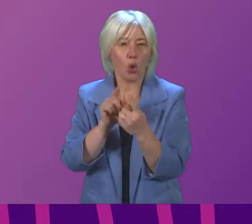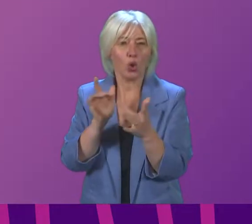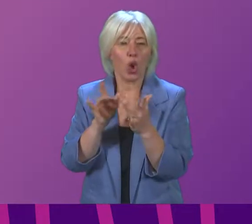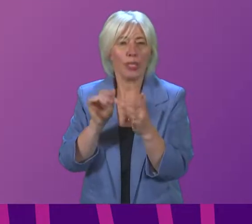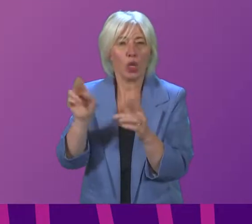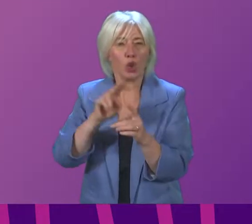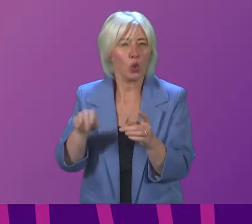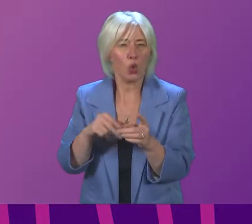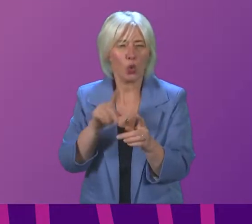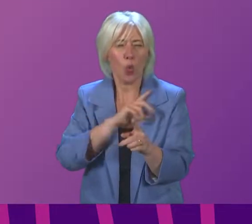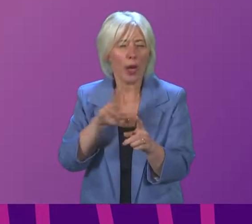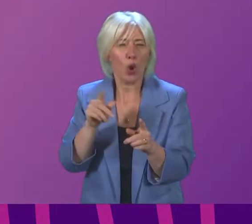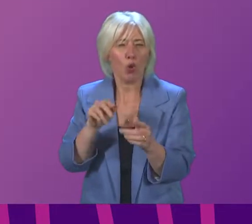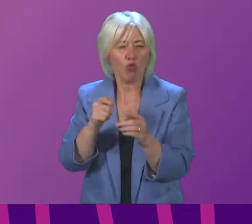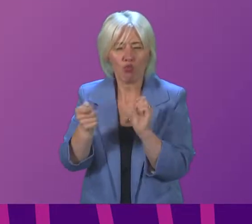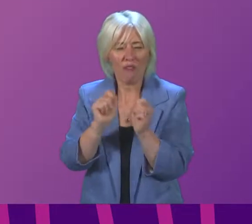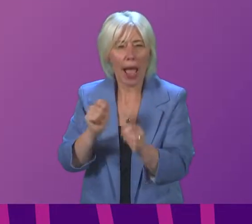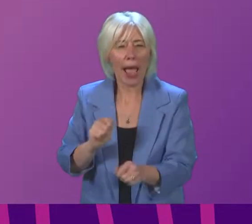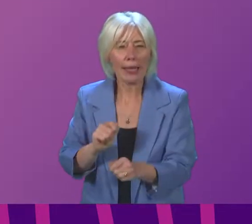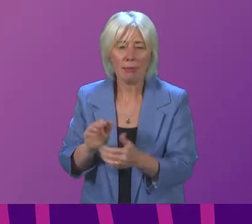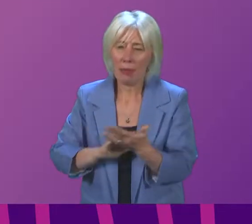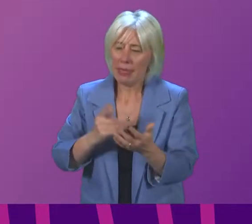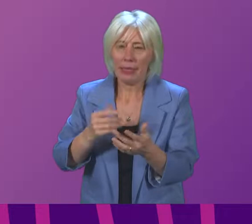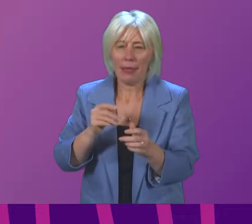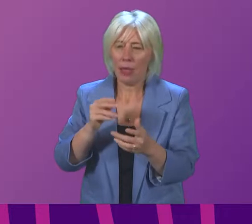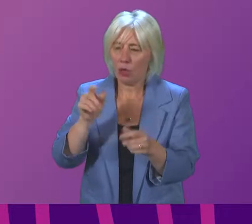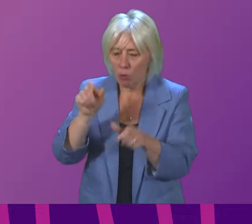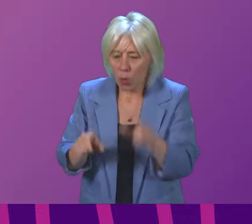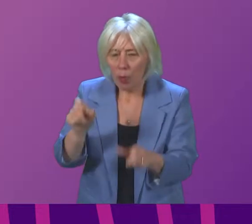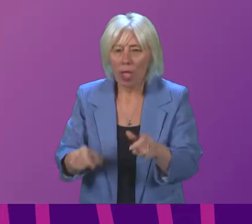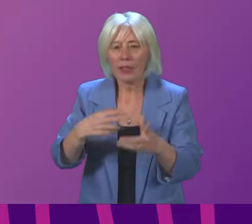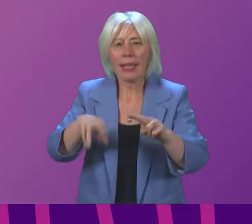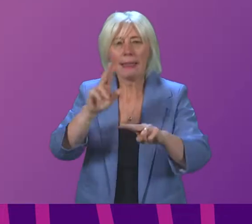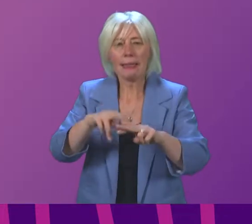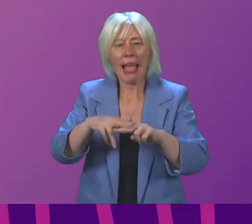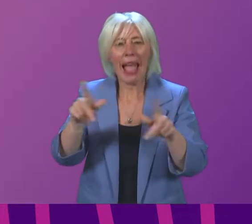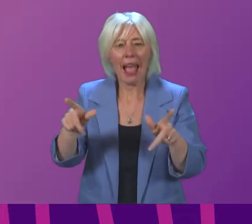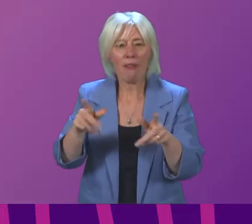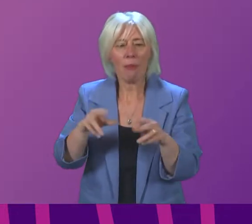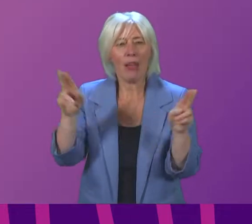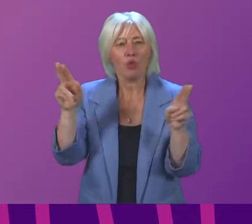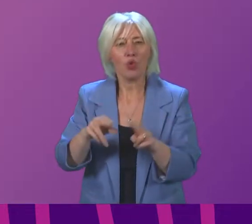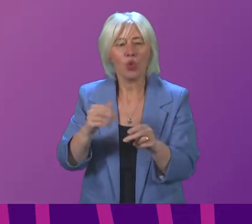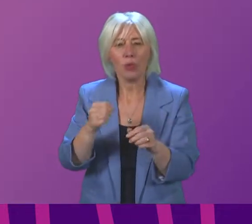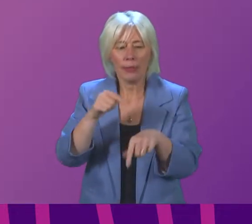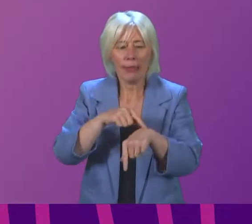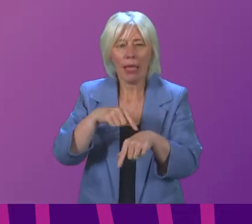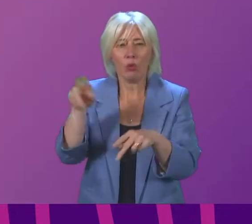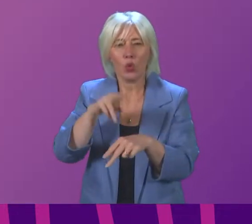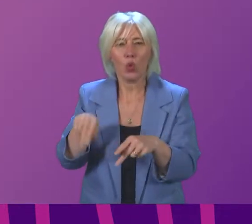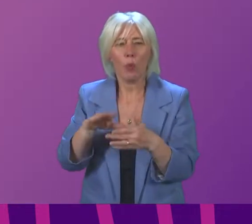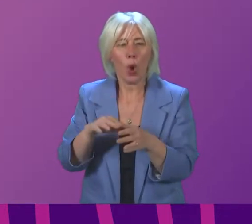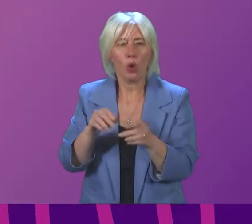this not result in more pupils and staff having to miss time from school because transmissions have been missed and outbreaks are worse than was otherwise necessary